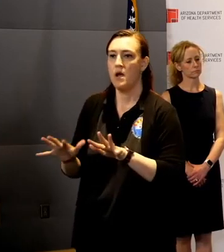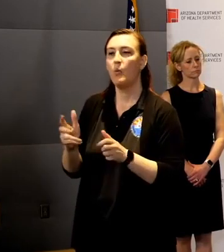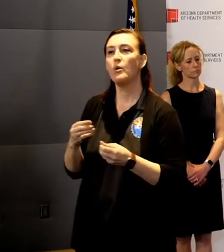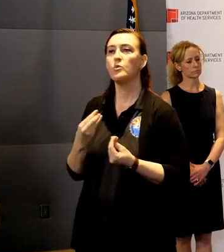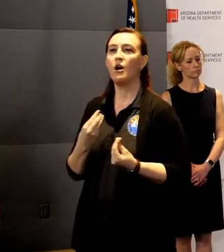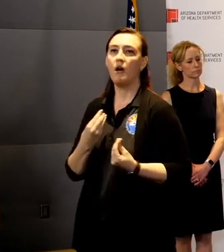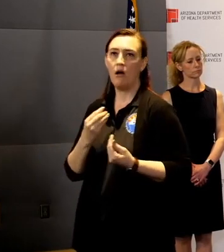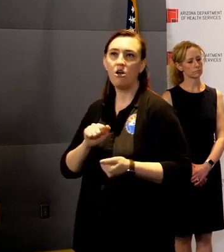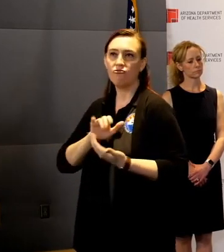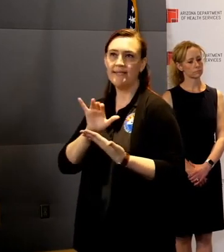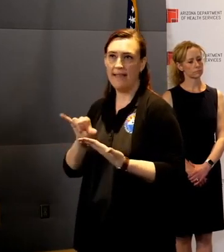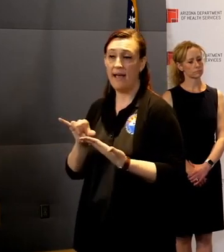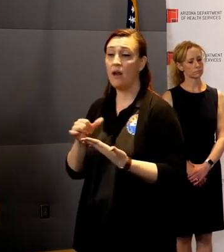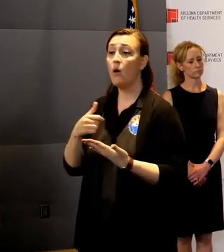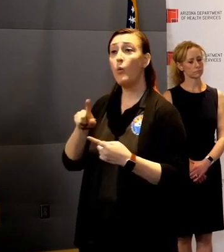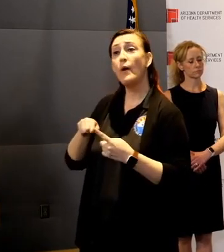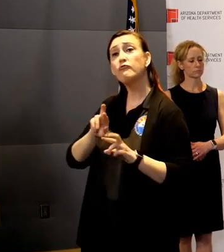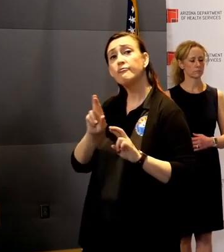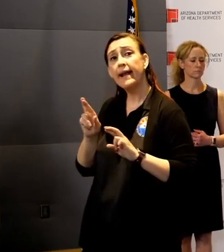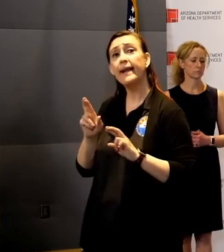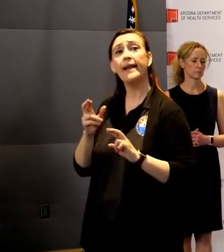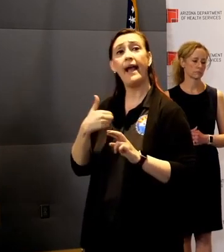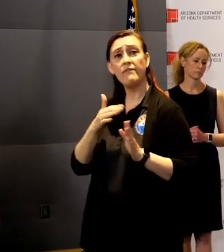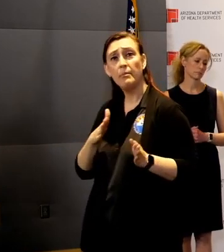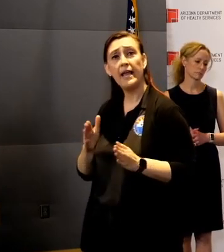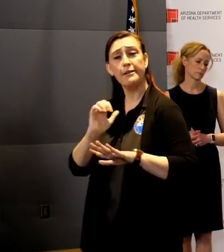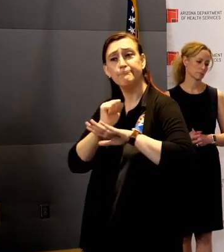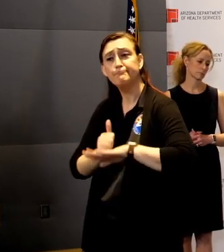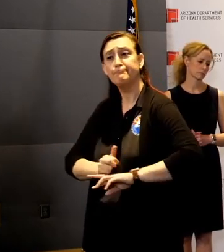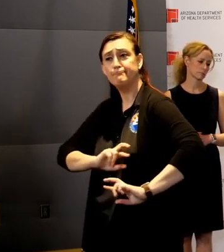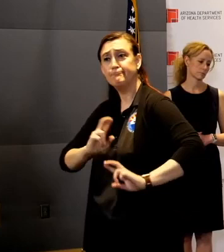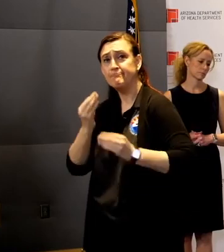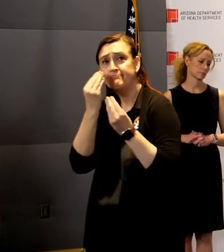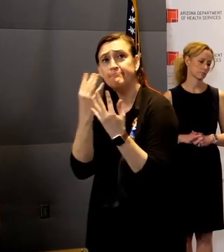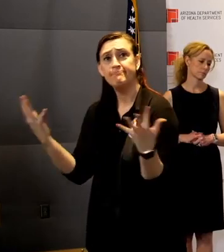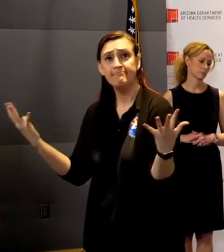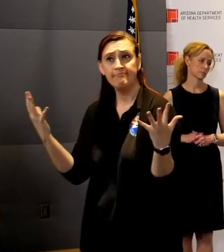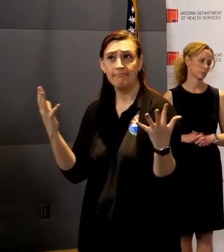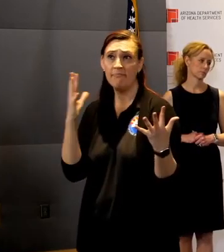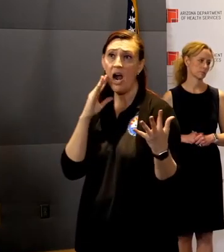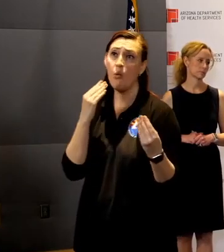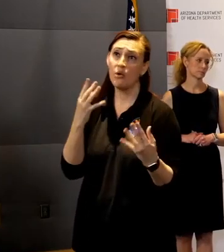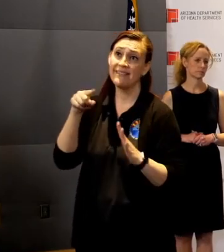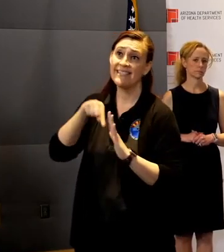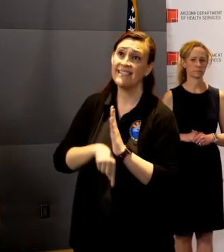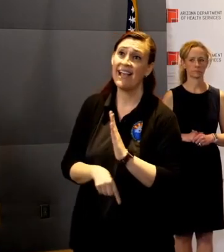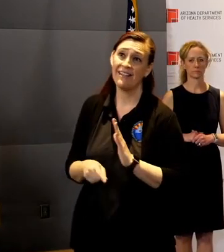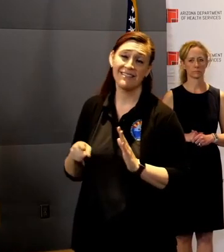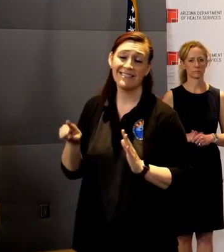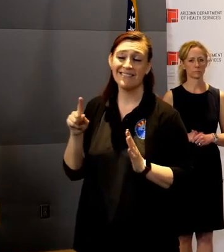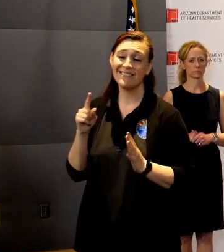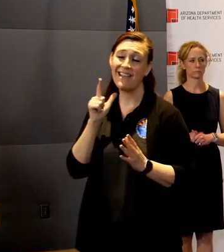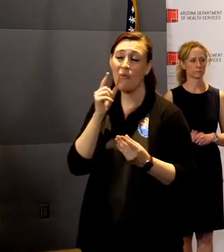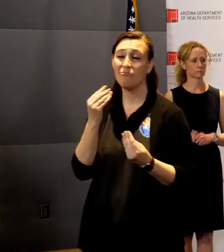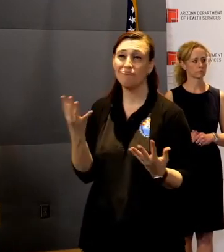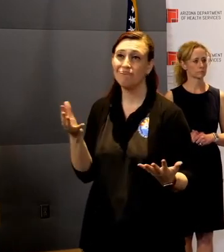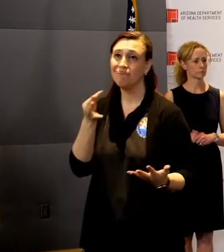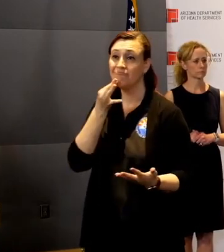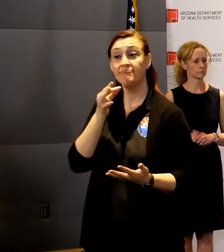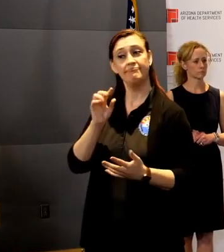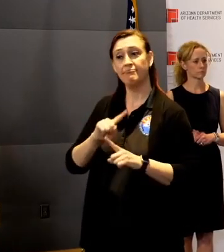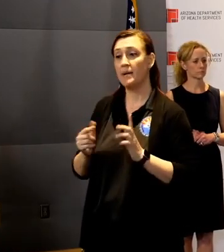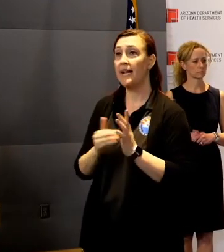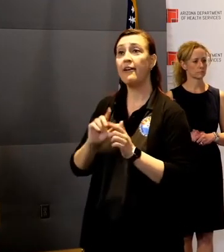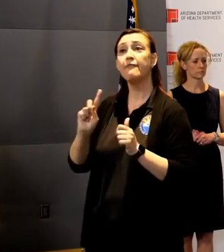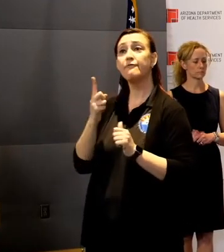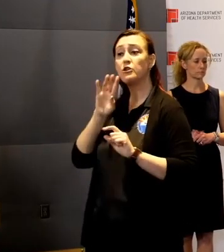more specifics on how we're going to do that and the totality of the package, you will know. Like I said, the first